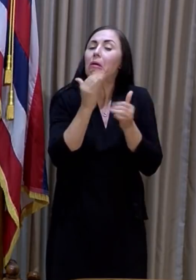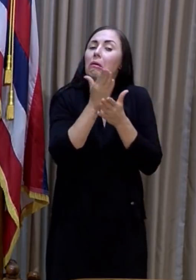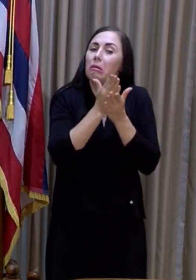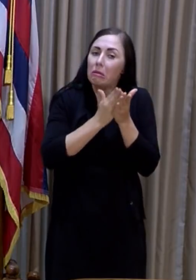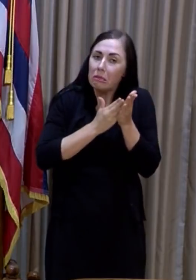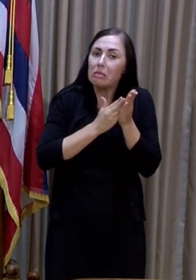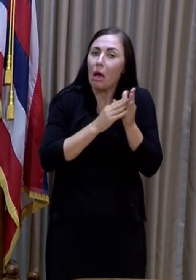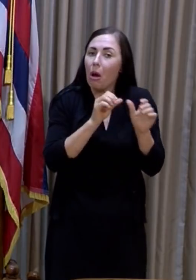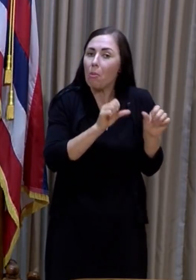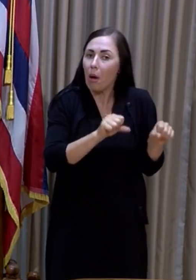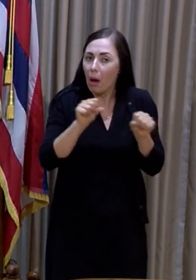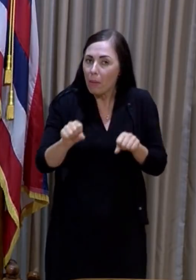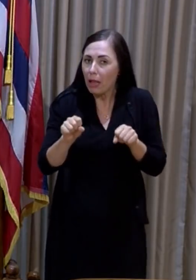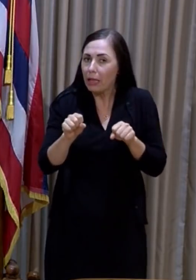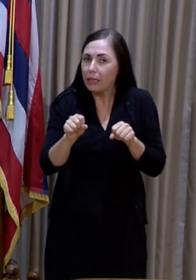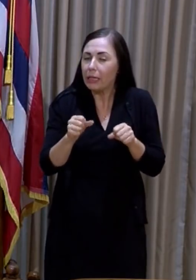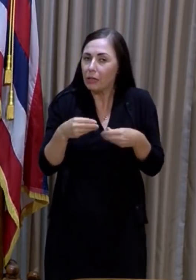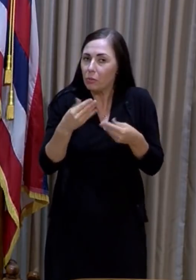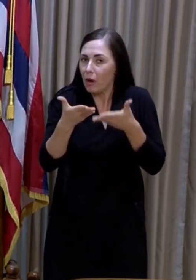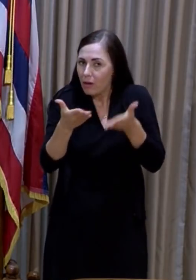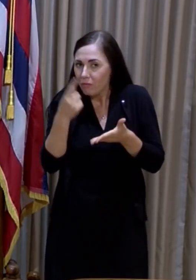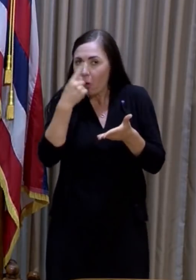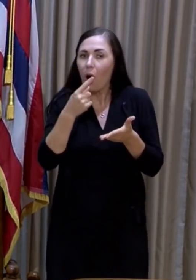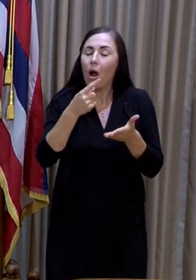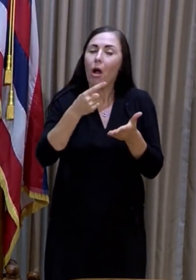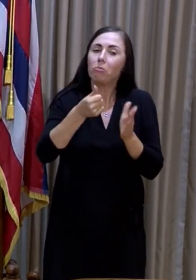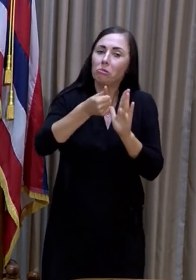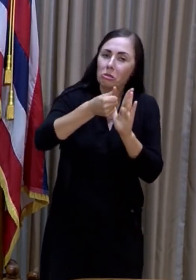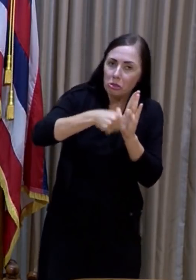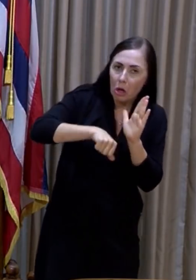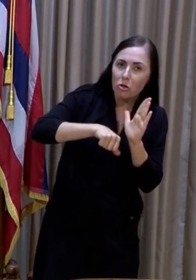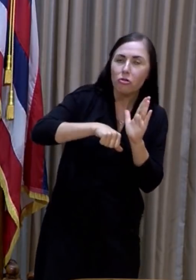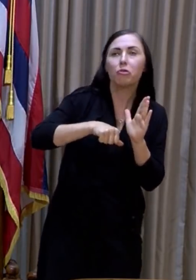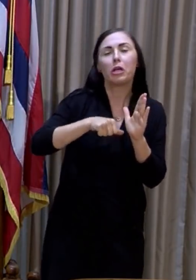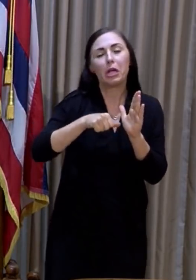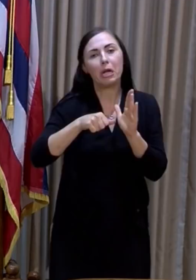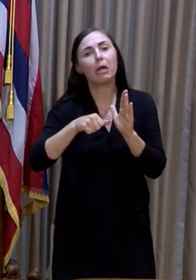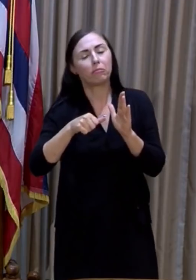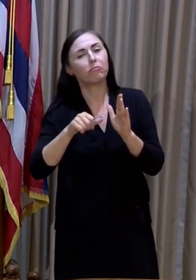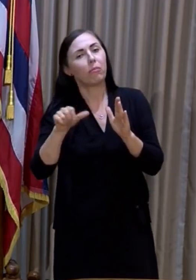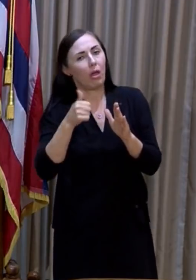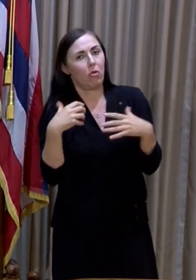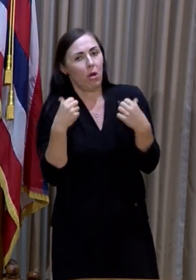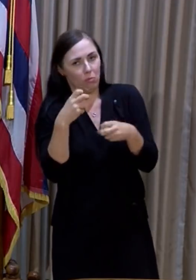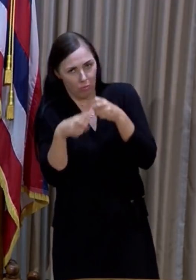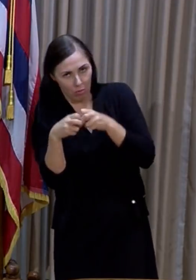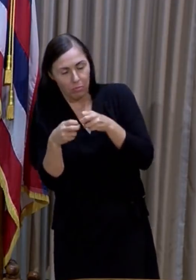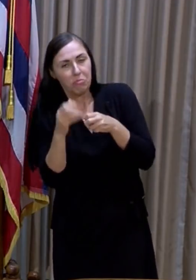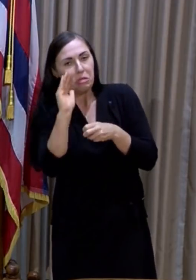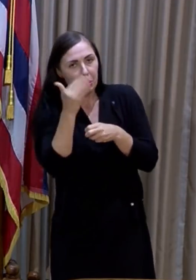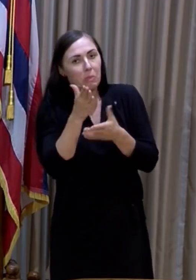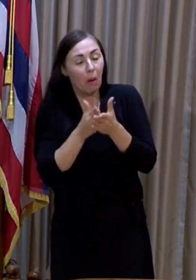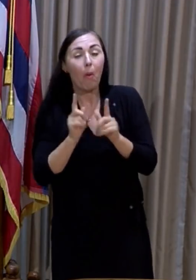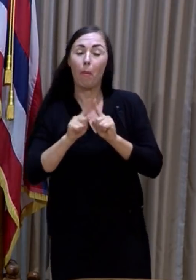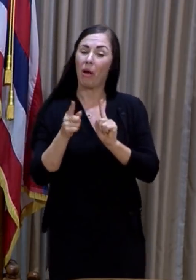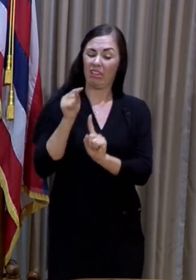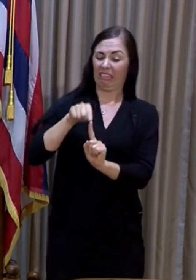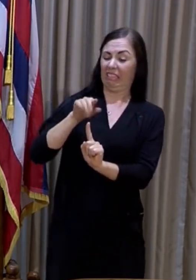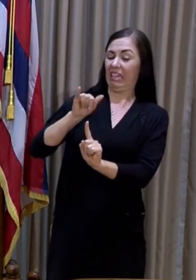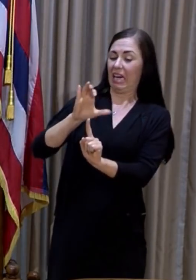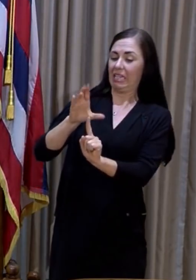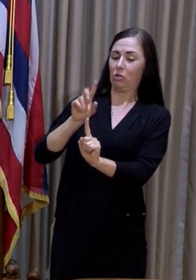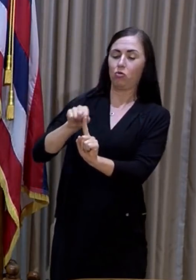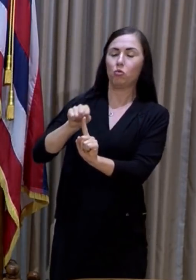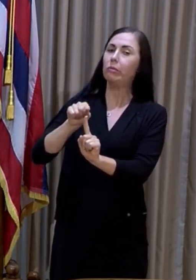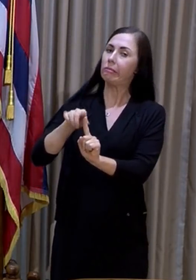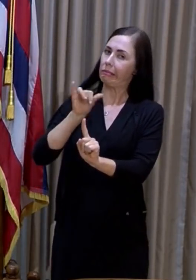-surgical type beds in some of the facilities, and the ICU beds are – they're having